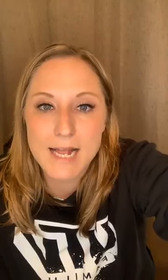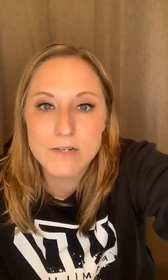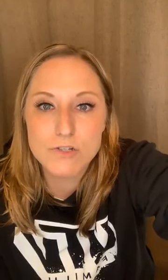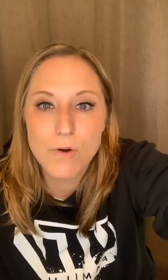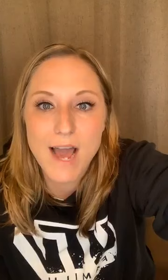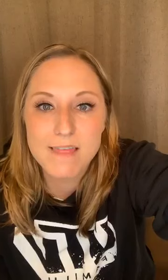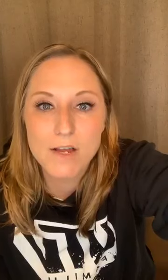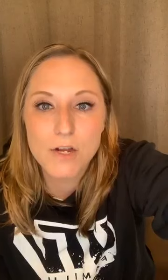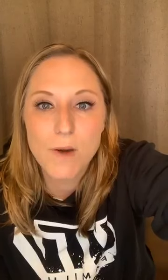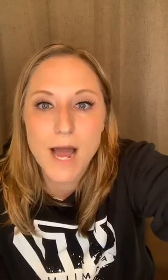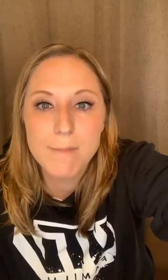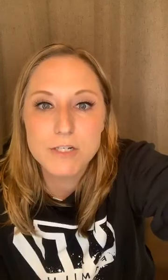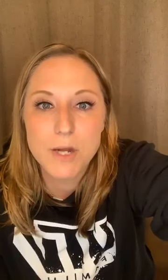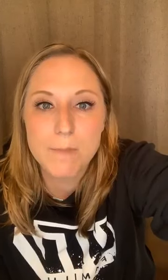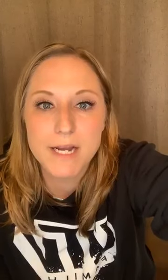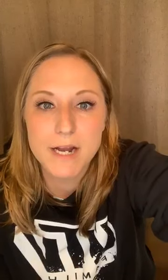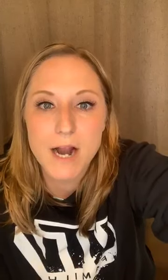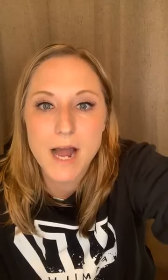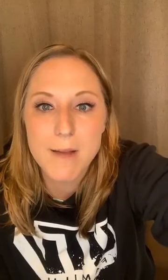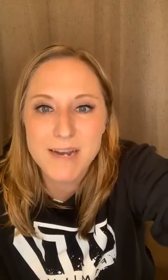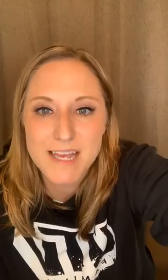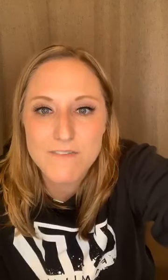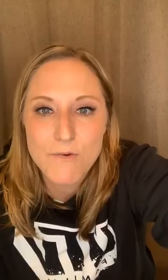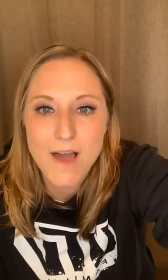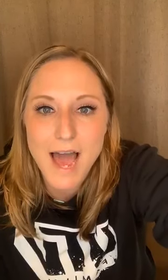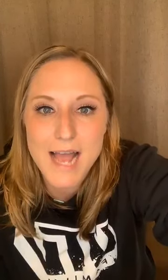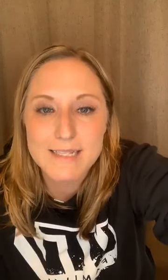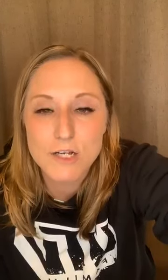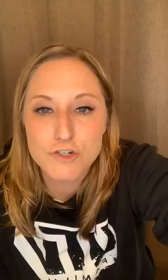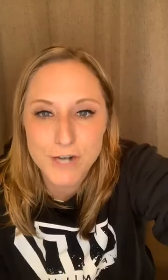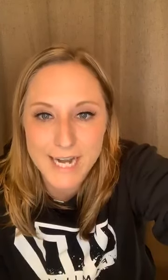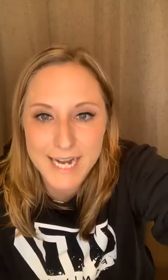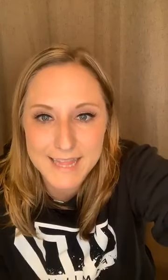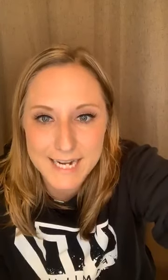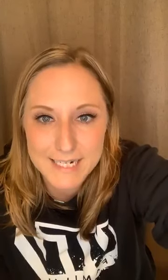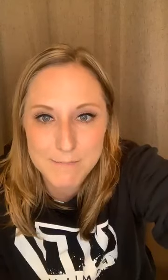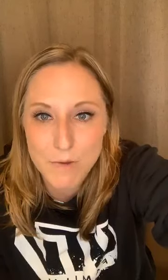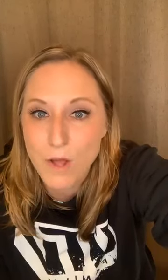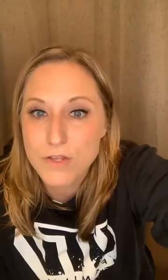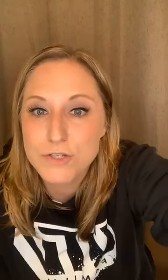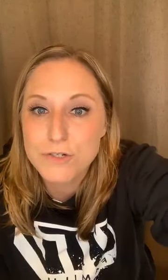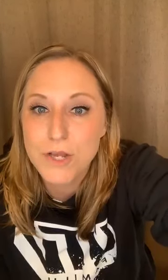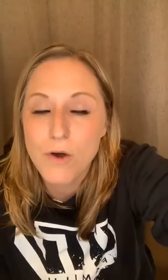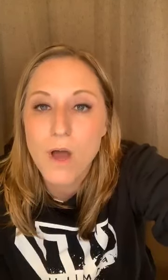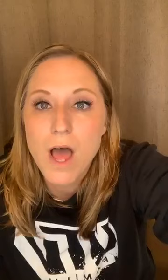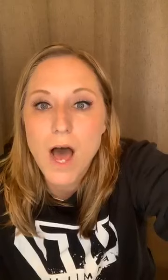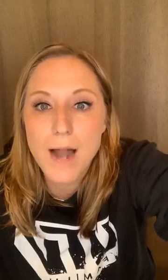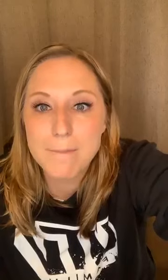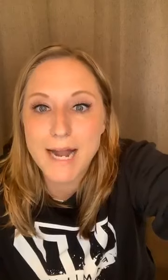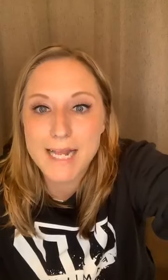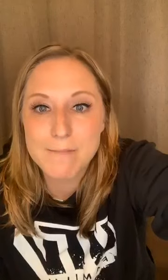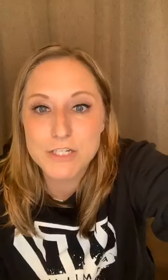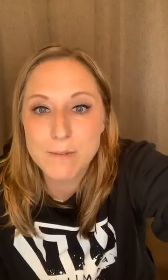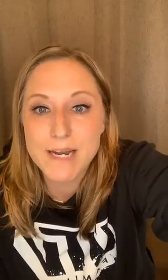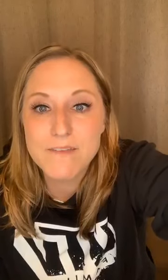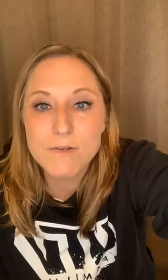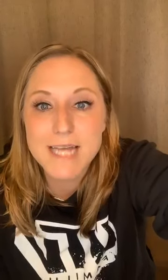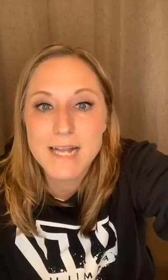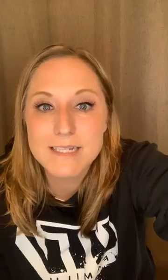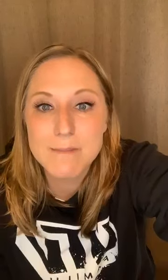so I thought, you know what, I'm going to jump on here and I'm going to give you guys a training that I did in my wellness studio on body image. And I'm going to give you 10 tips